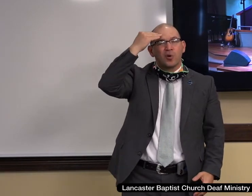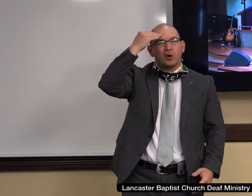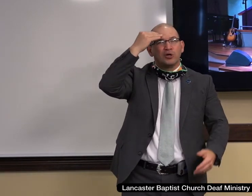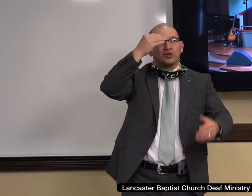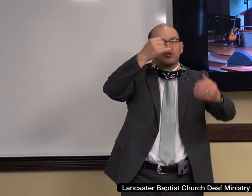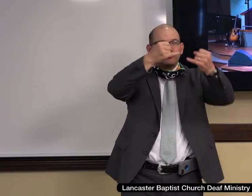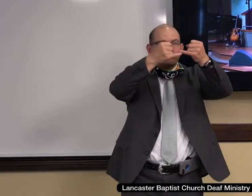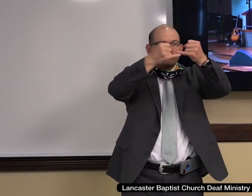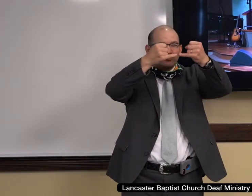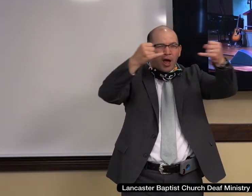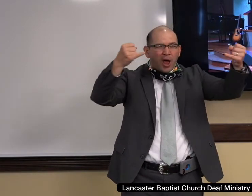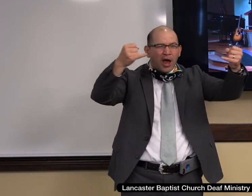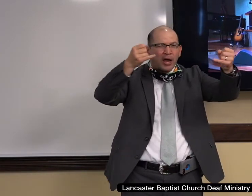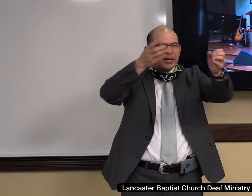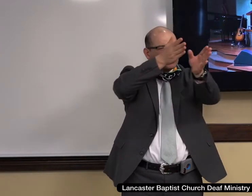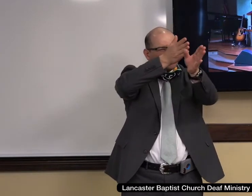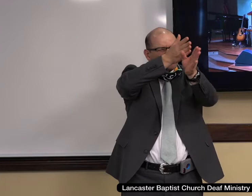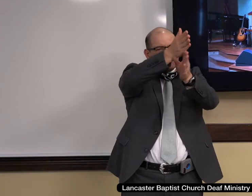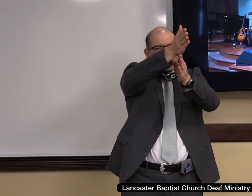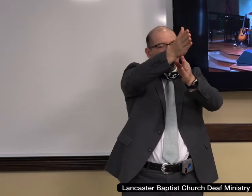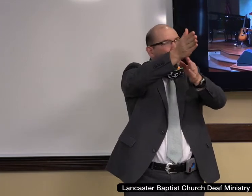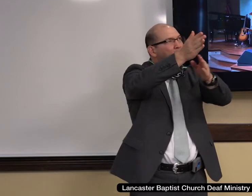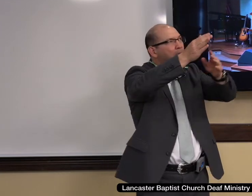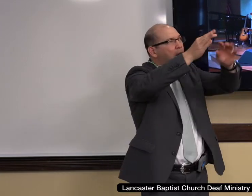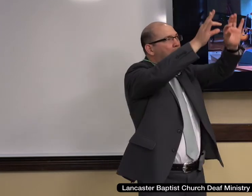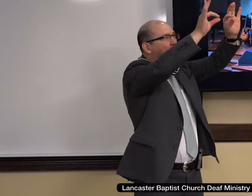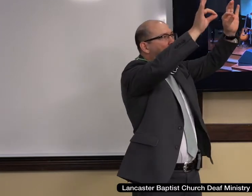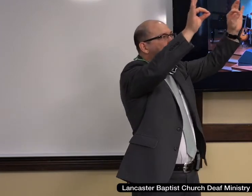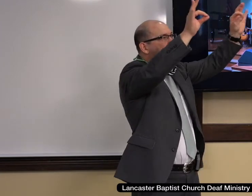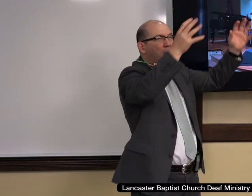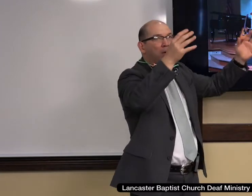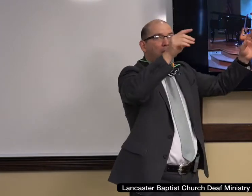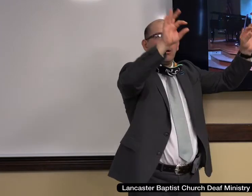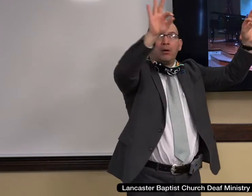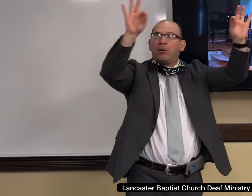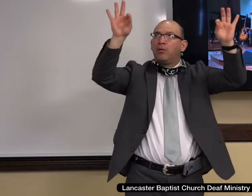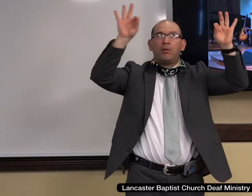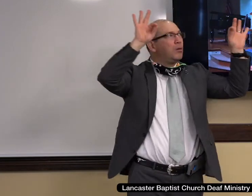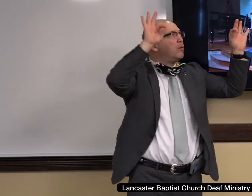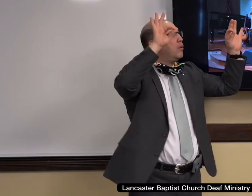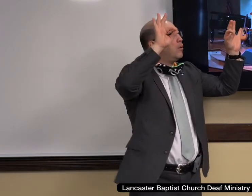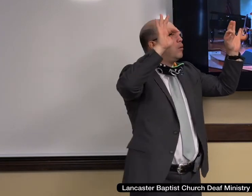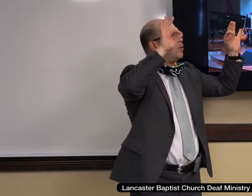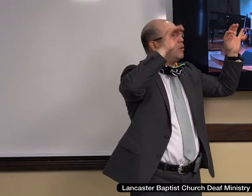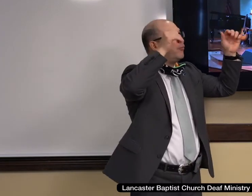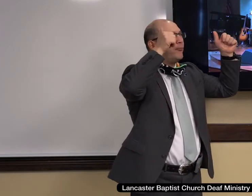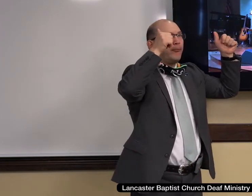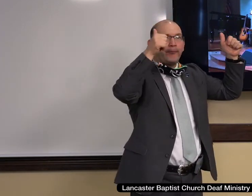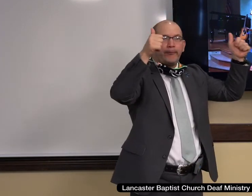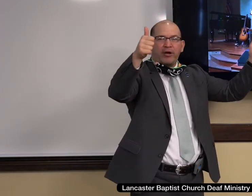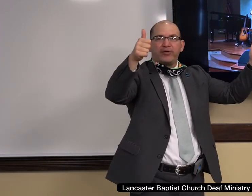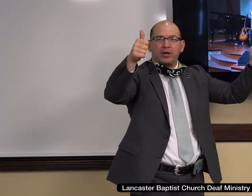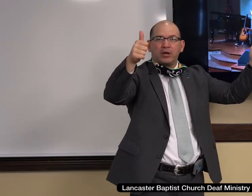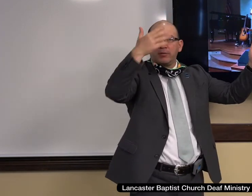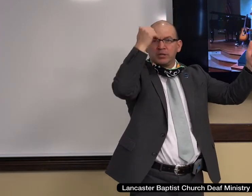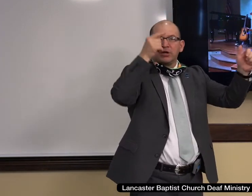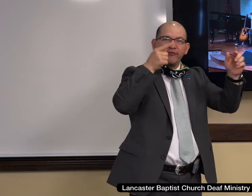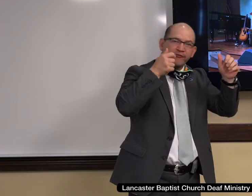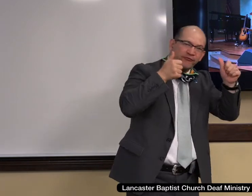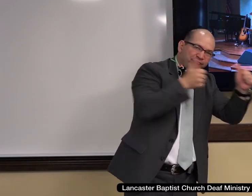line and we started on the straight line. And when we came all the way around the room, the wallpaper matched perfectly because we started